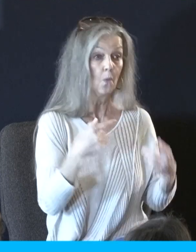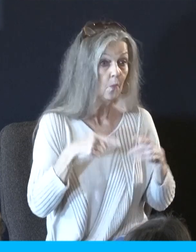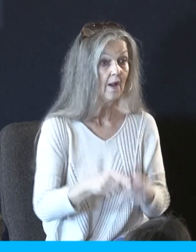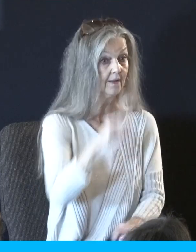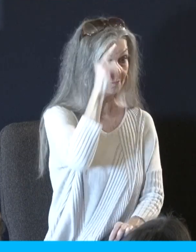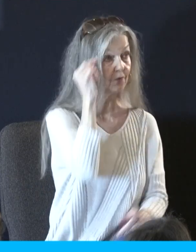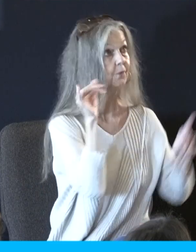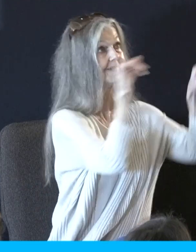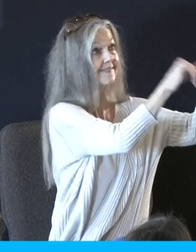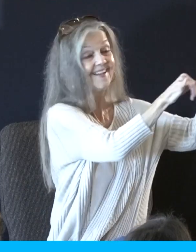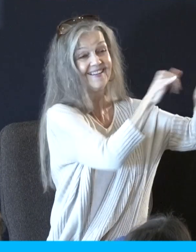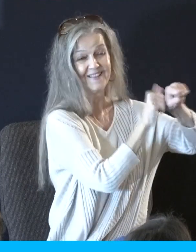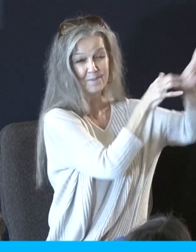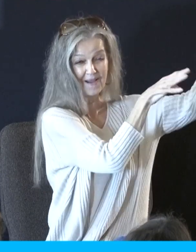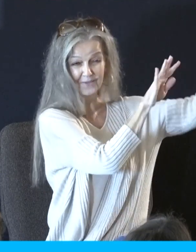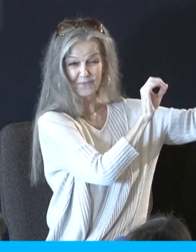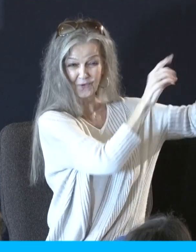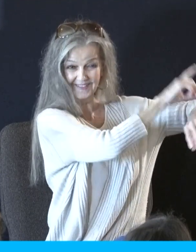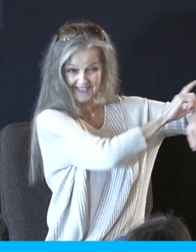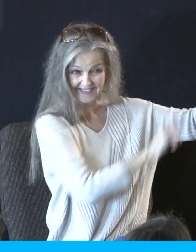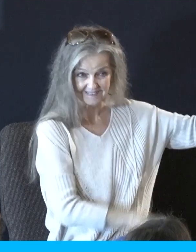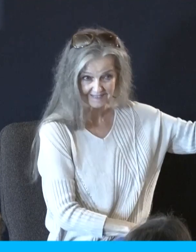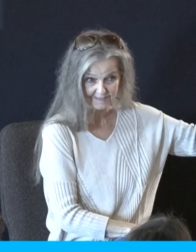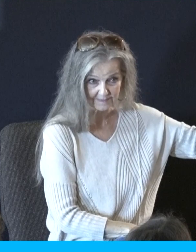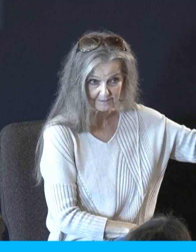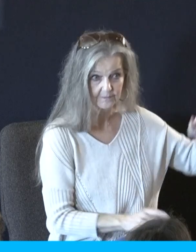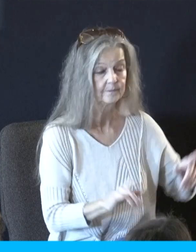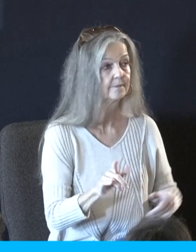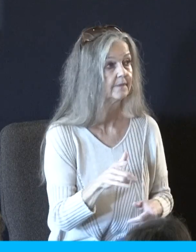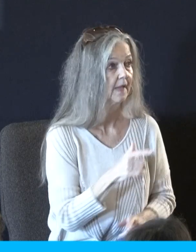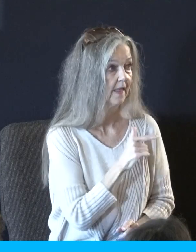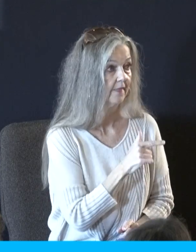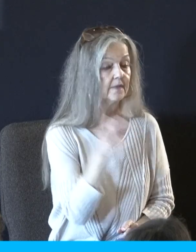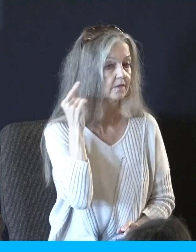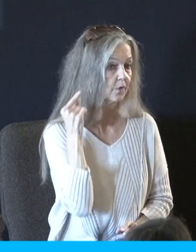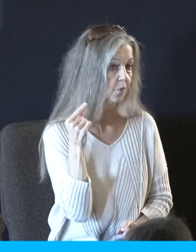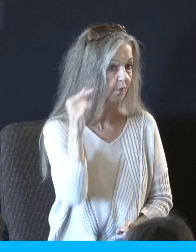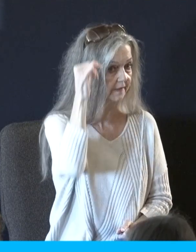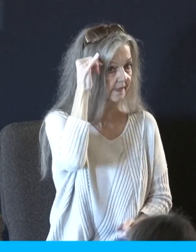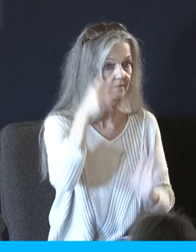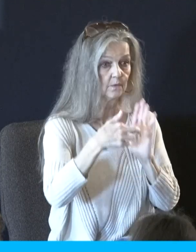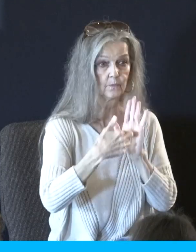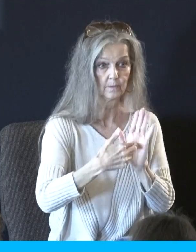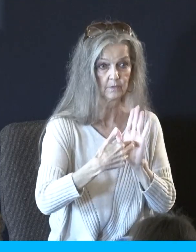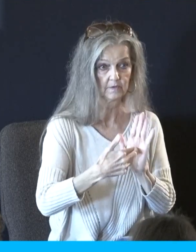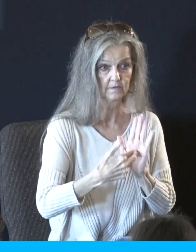happened while Moses was away. Now interestingly, this golden calf was a representation of the Egyptian